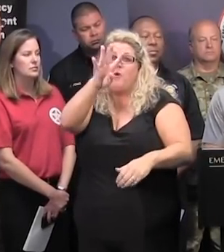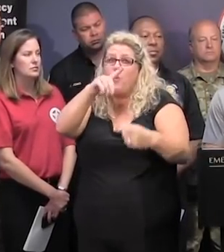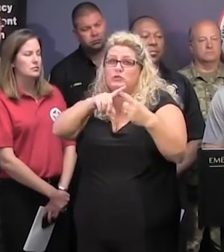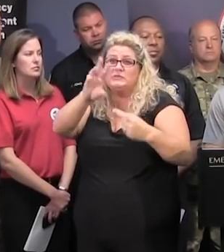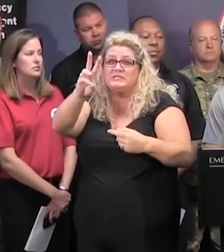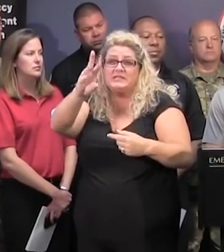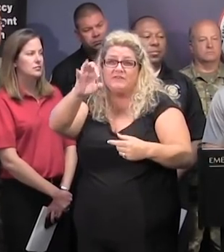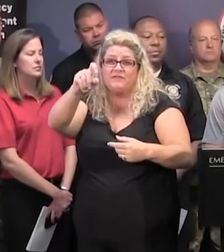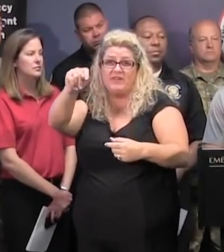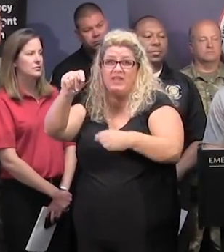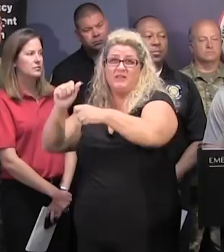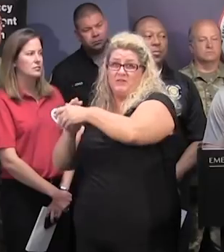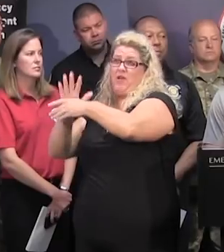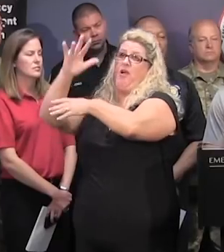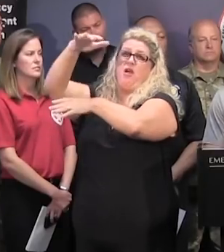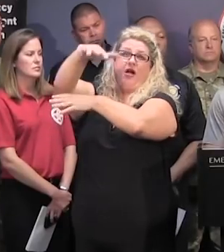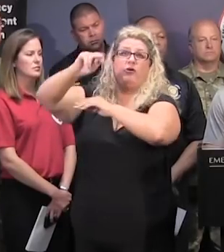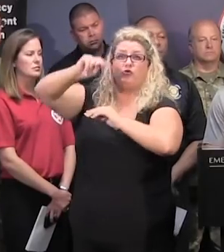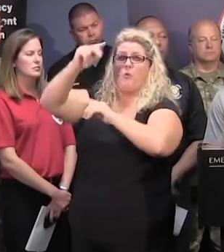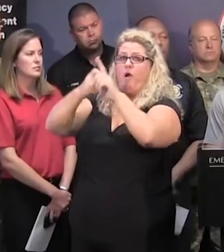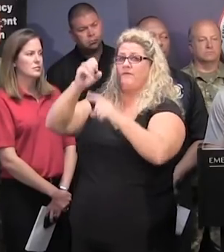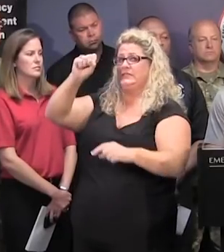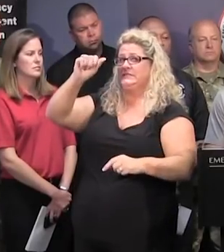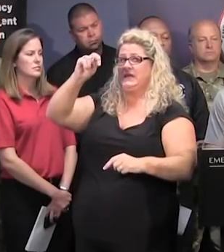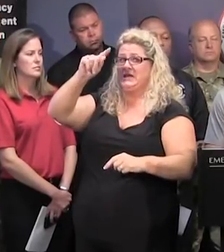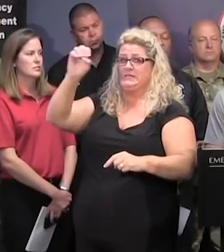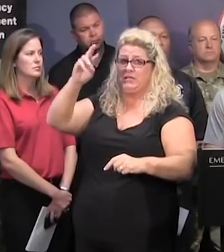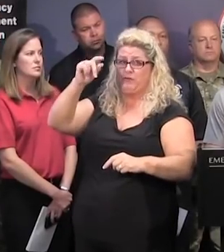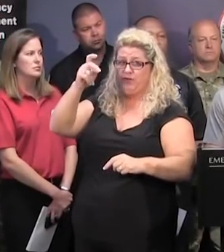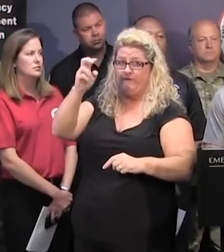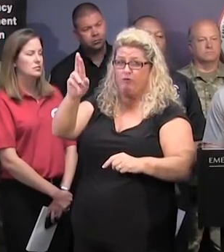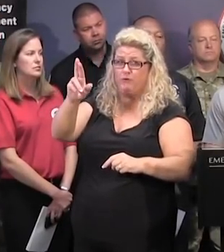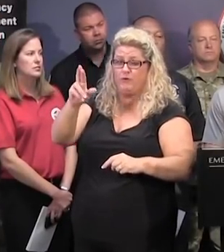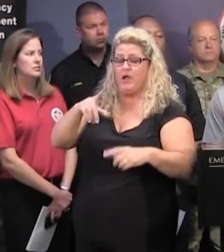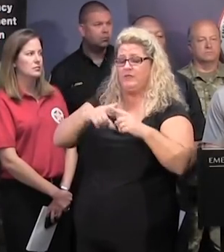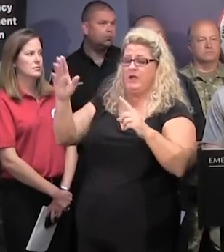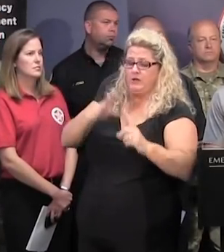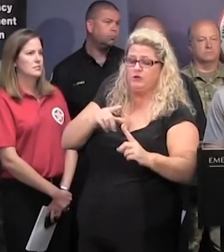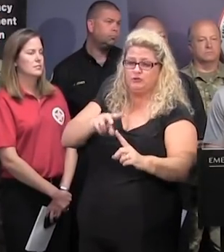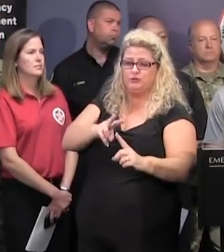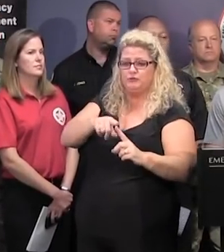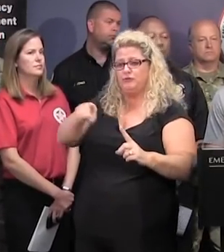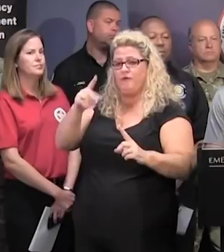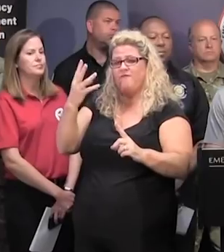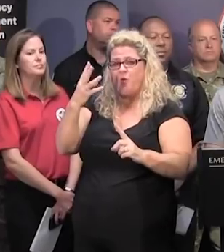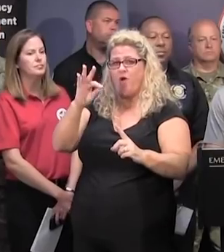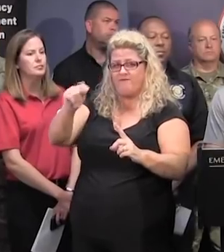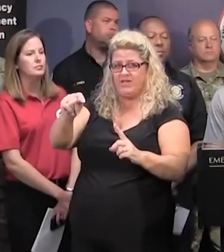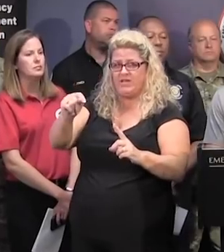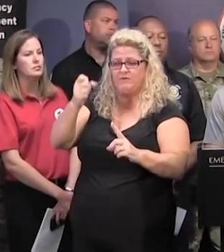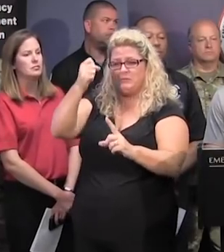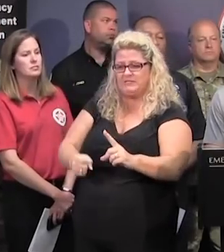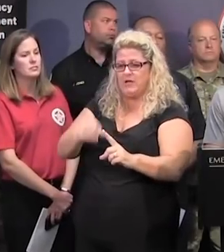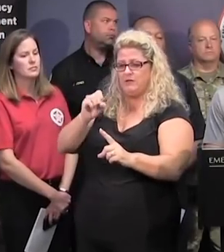above ground level in some locations north of the Santee River, and 2 to 4 feet above ground level in some locations from South